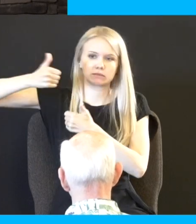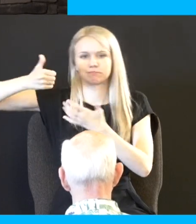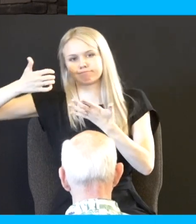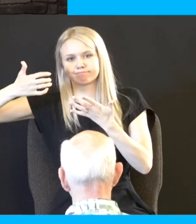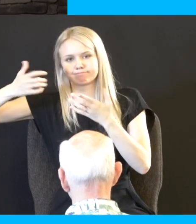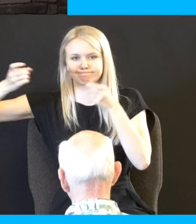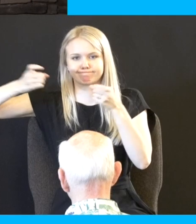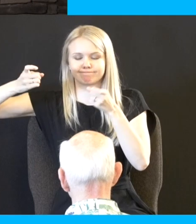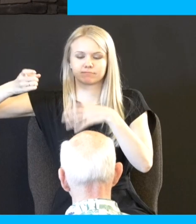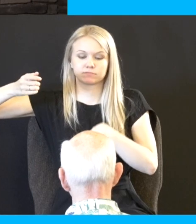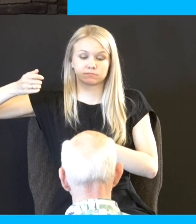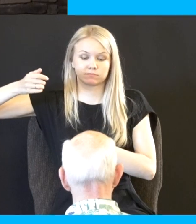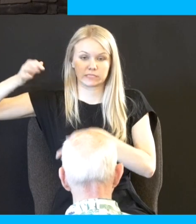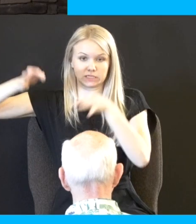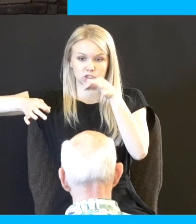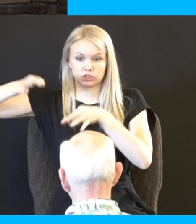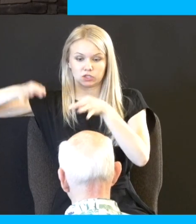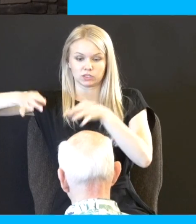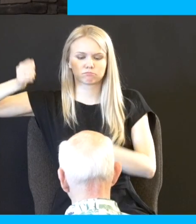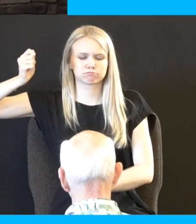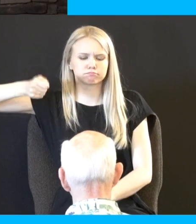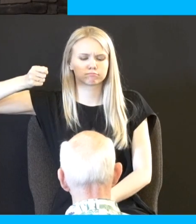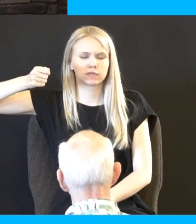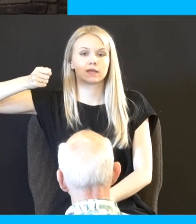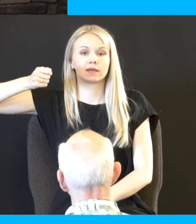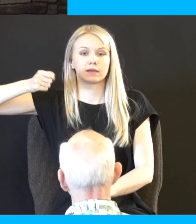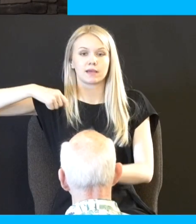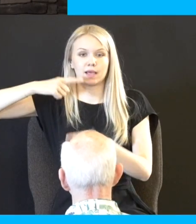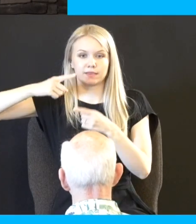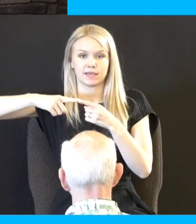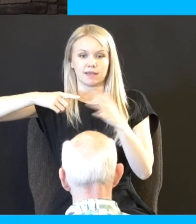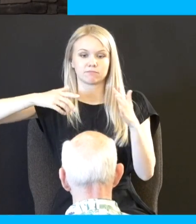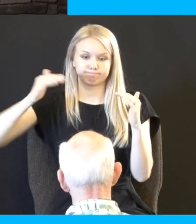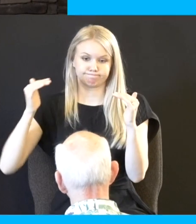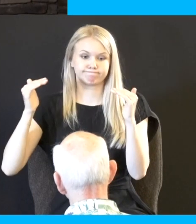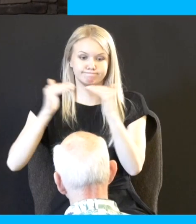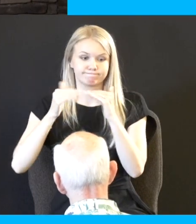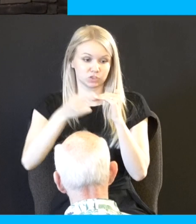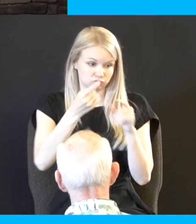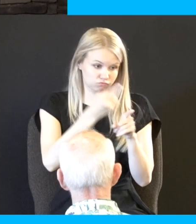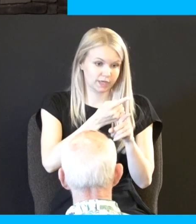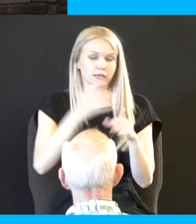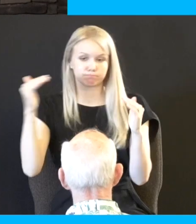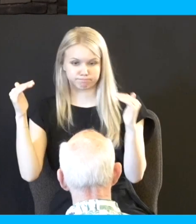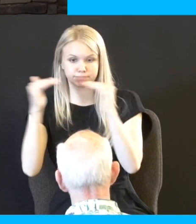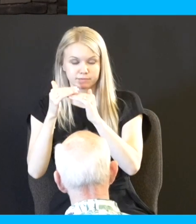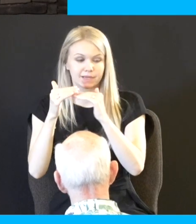the judges may judge them then they shall justify the righteous and condemn the wicked and by the way that's the way justice is supposed to work